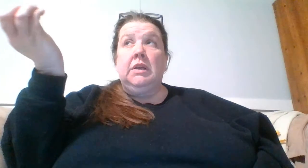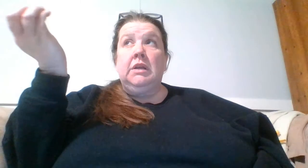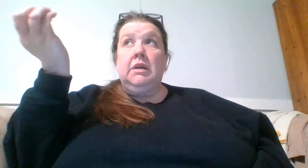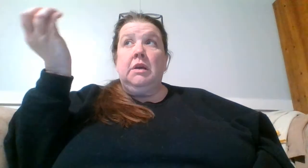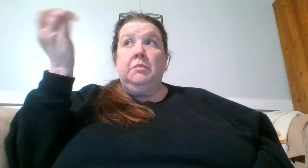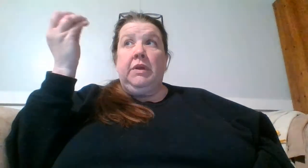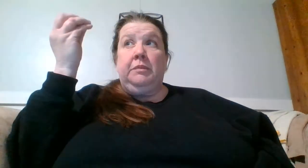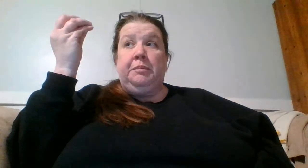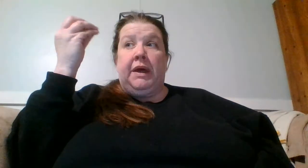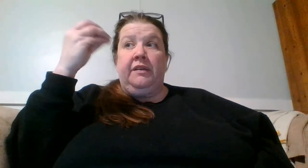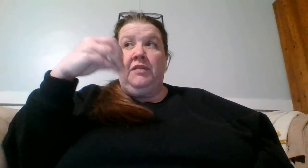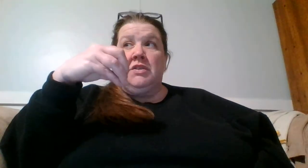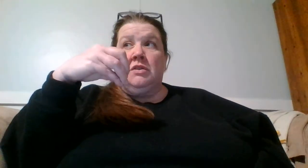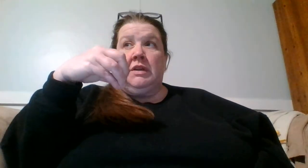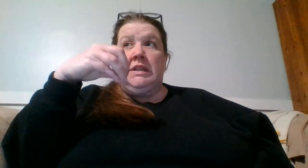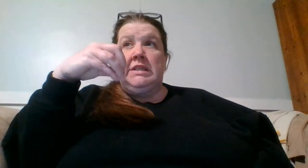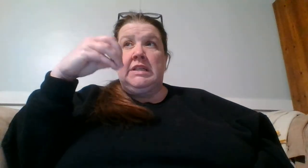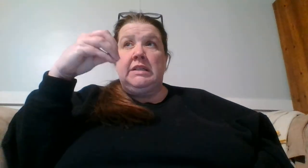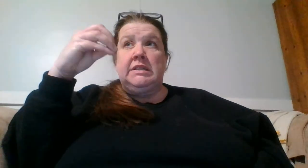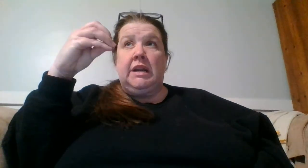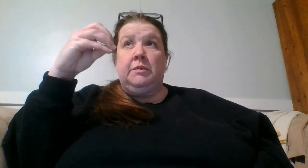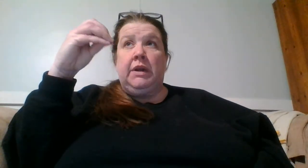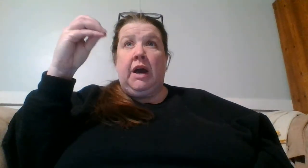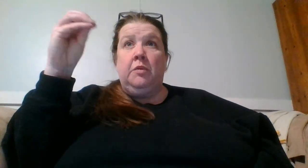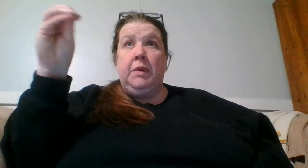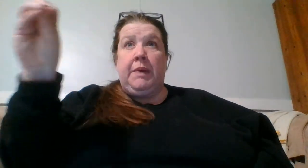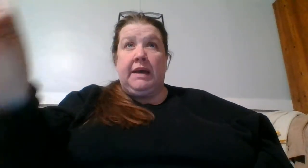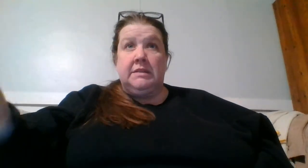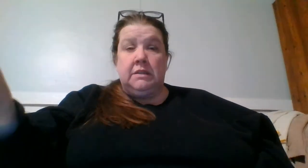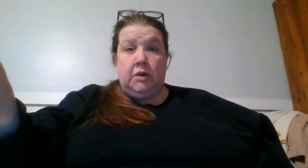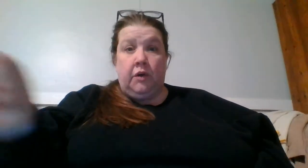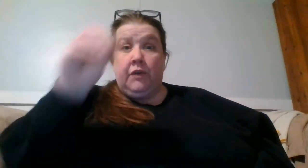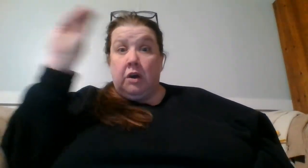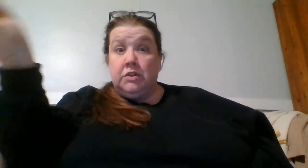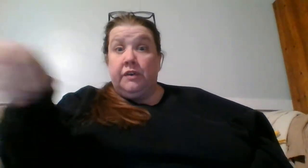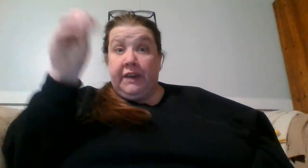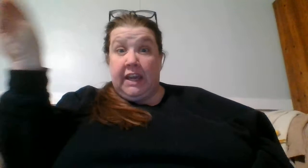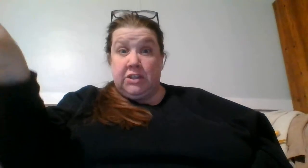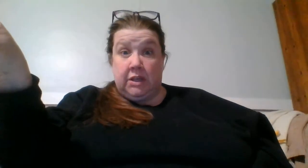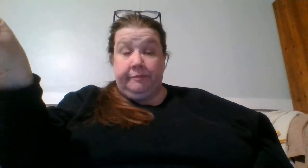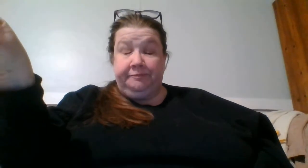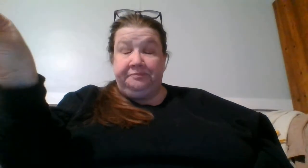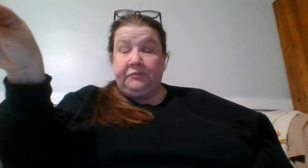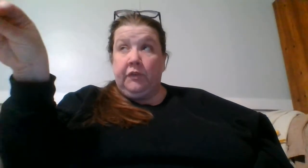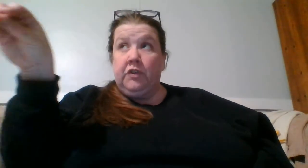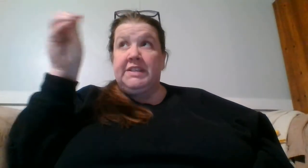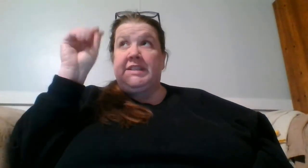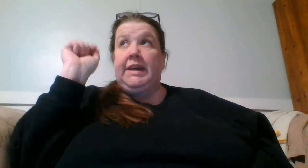be beneficial in the sense that it would help me pass the overall certification for the state.